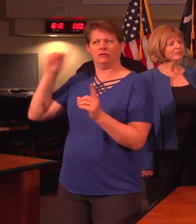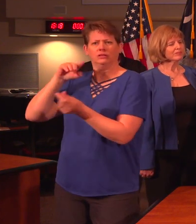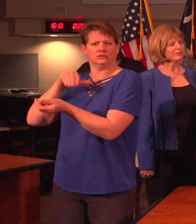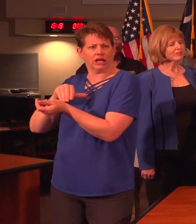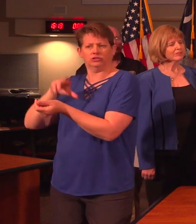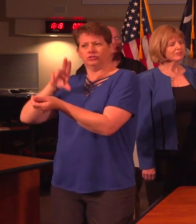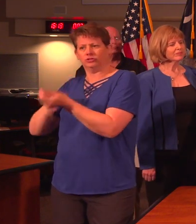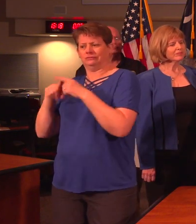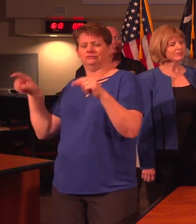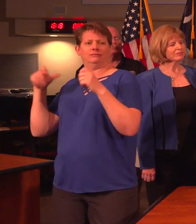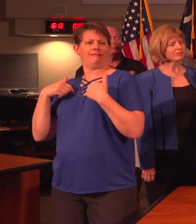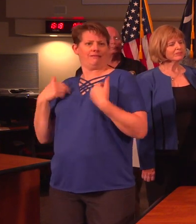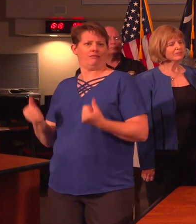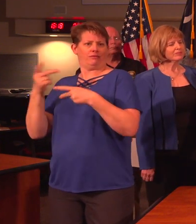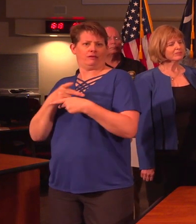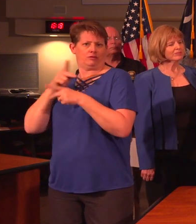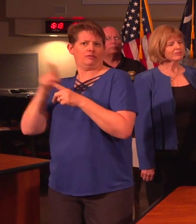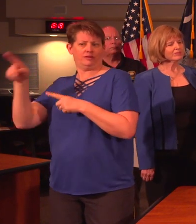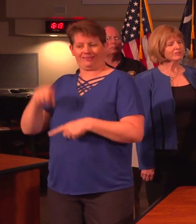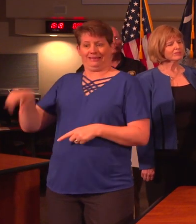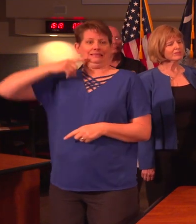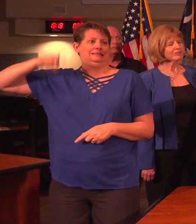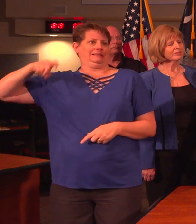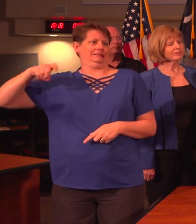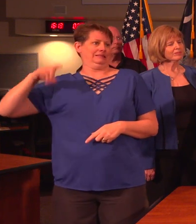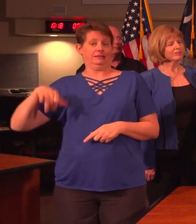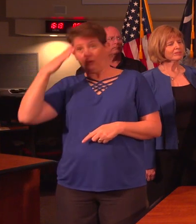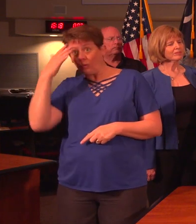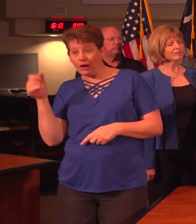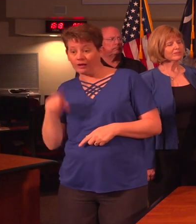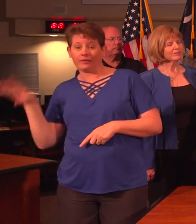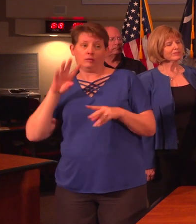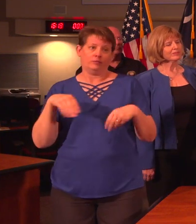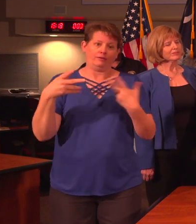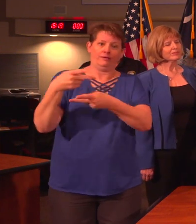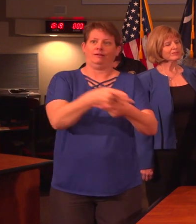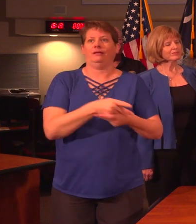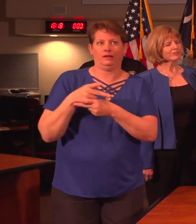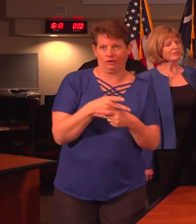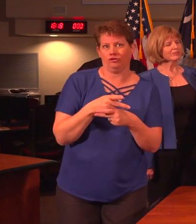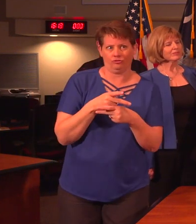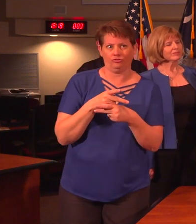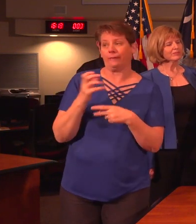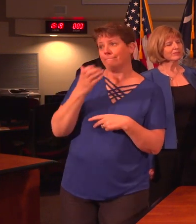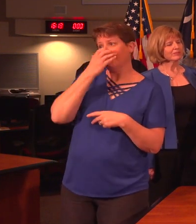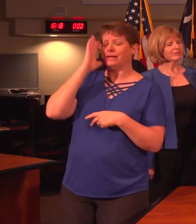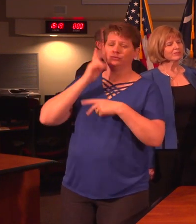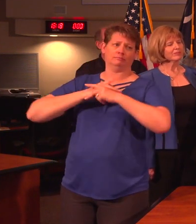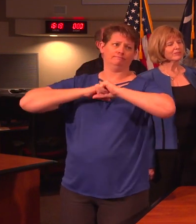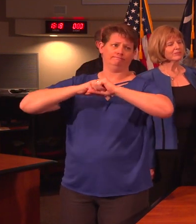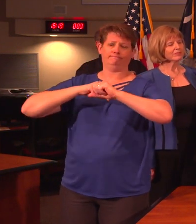critically need to have these masks because they are the ones that are providing care and it will keep them safe.